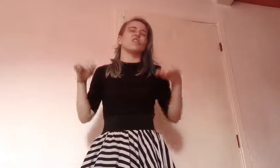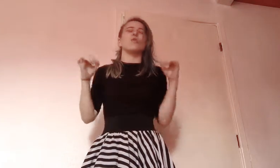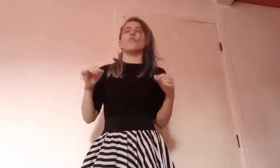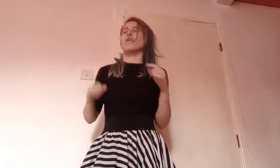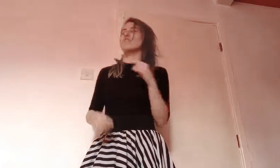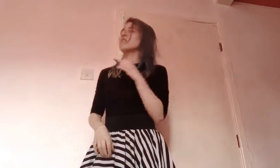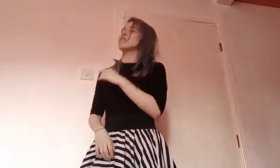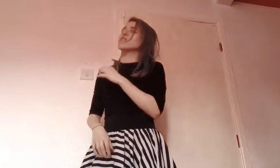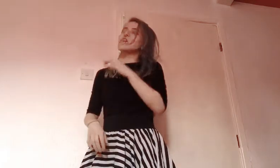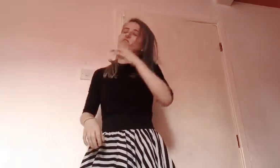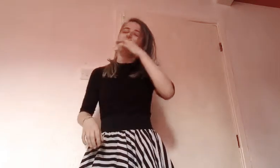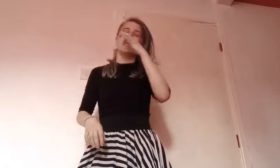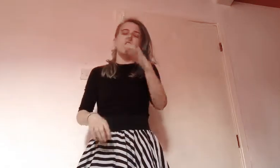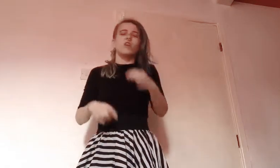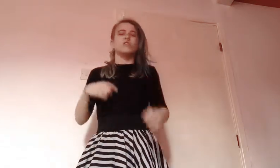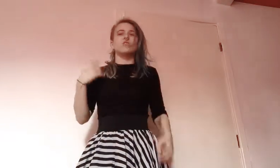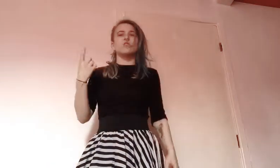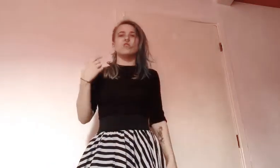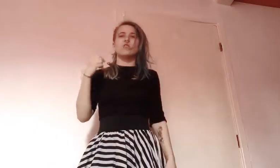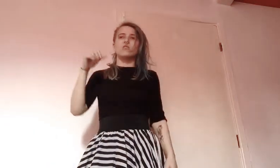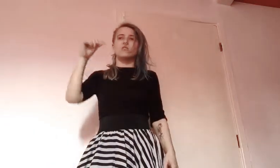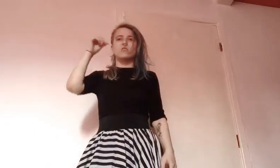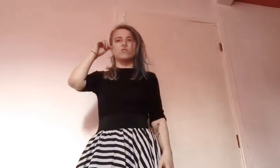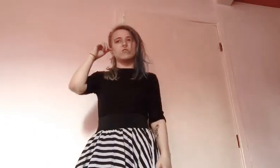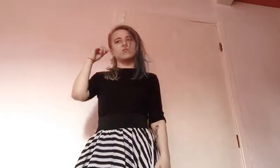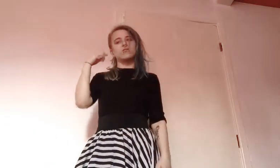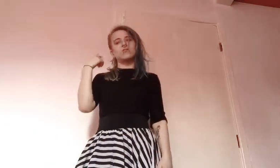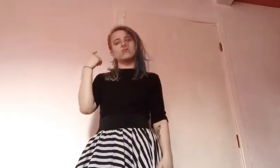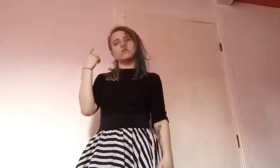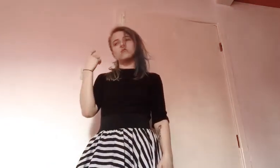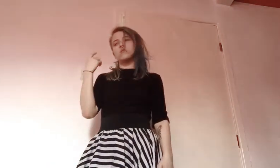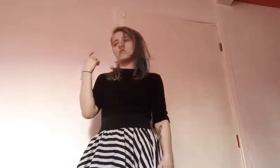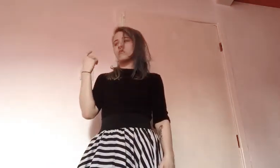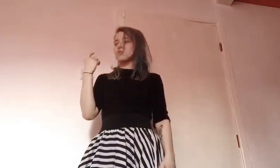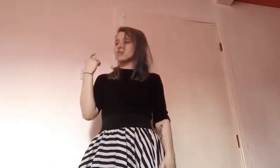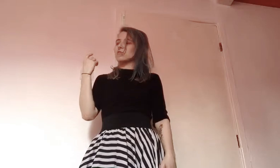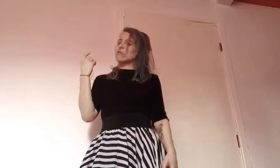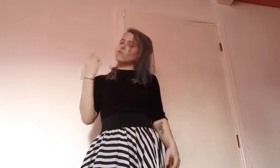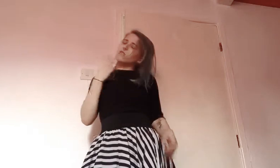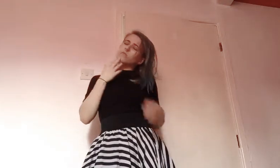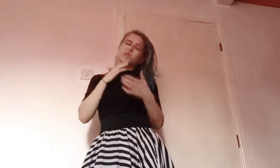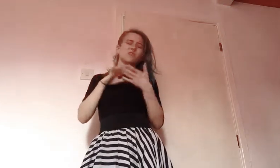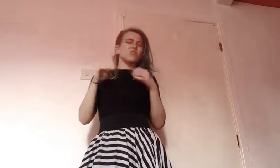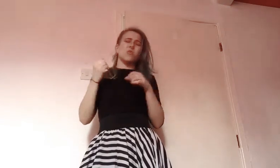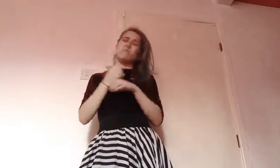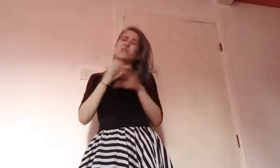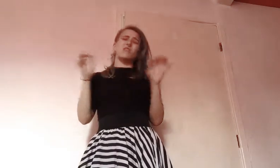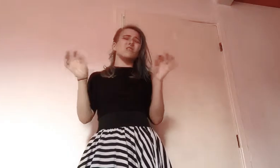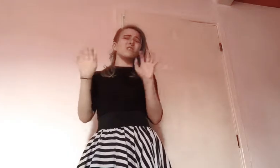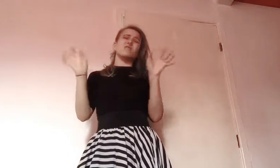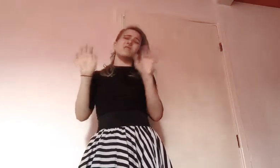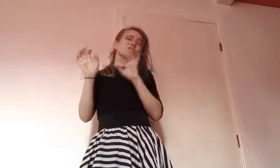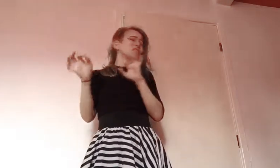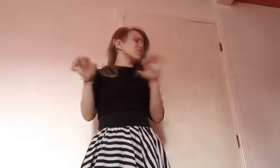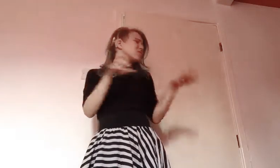Wait for them to ask you who you know. Please don't make any